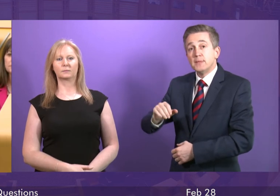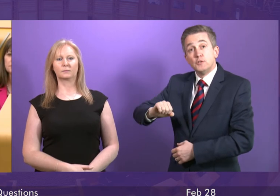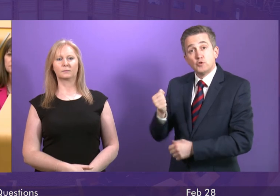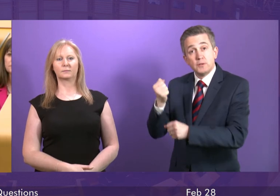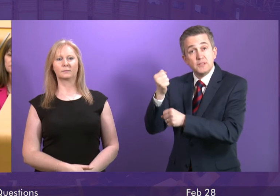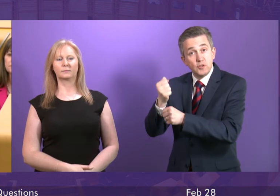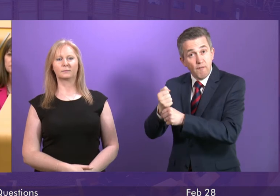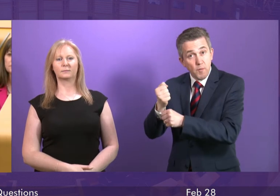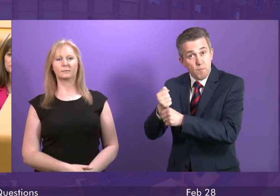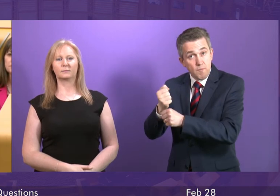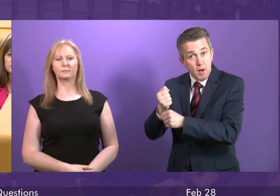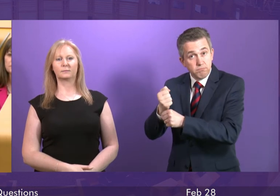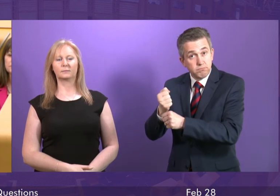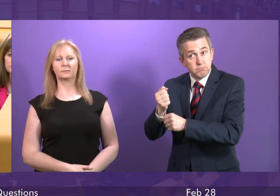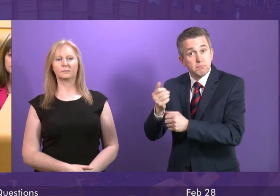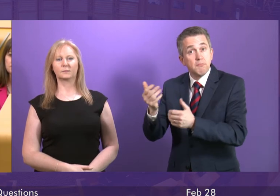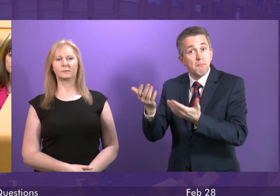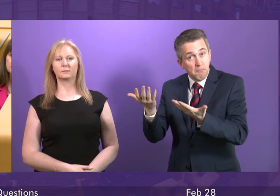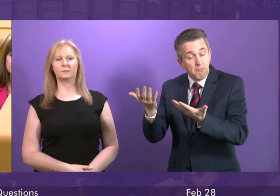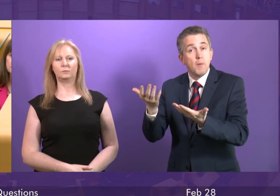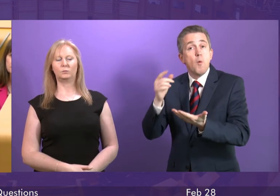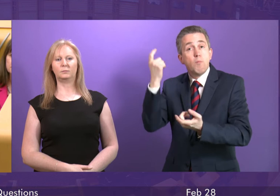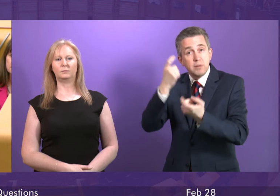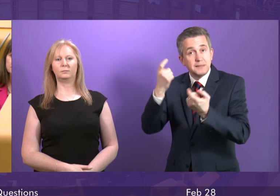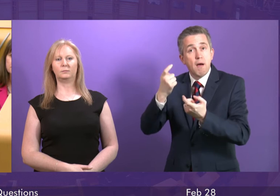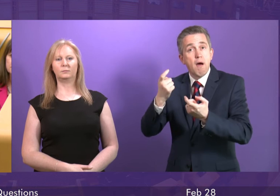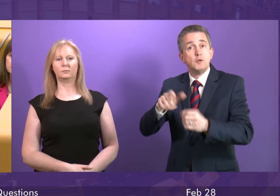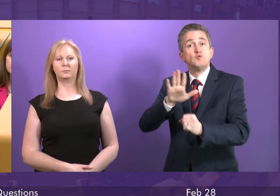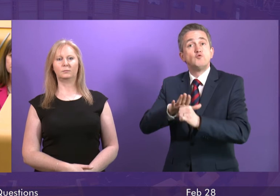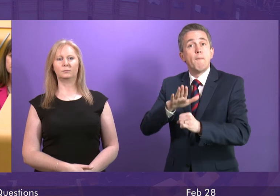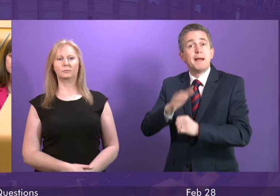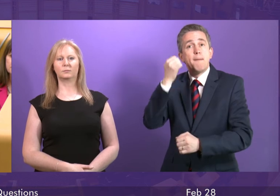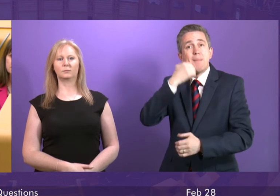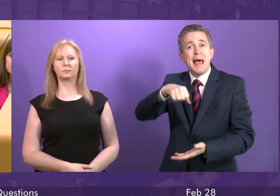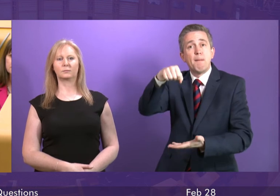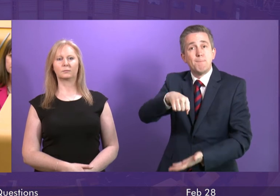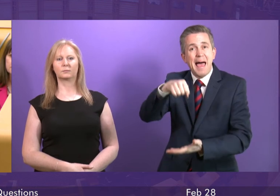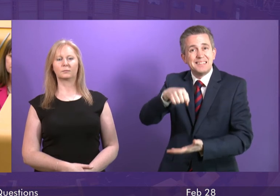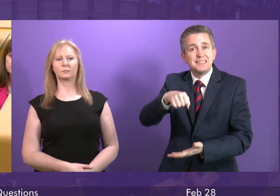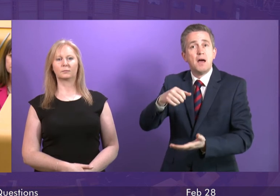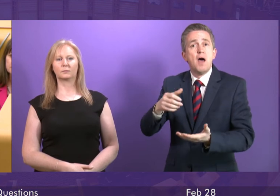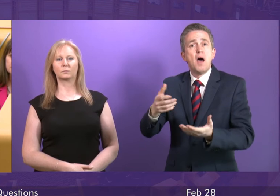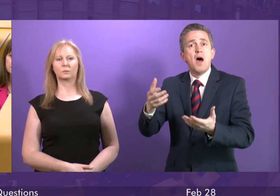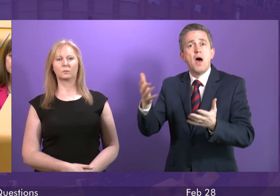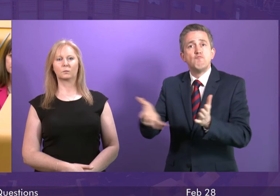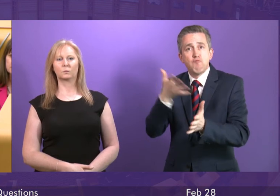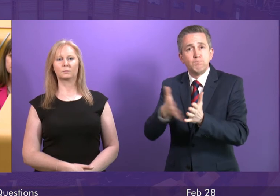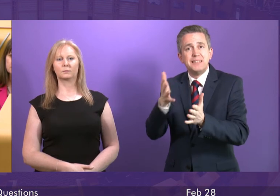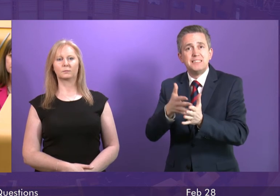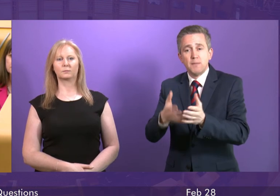confident that it will end traditional black bag waste and a range of recyclable materials being buried in the ground by its target of